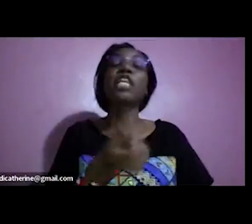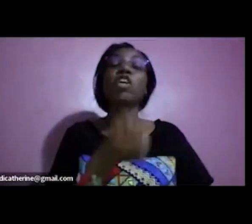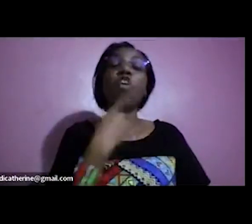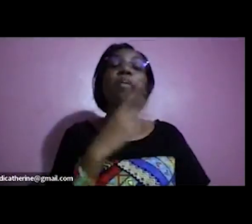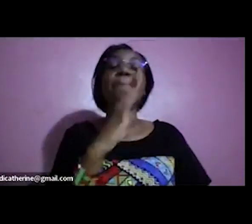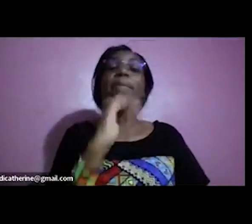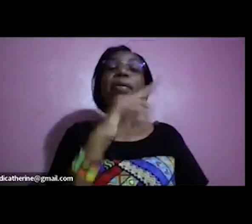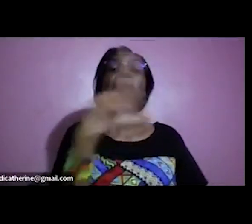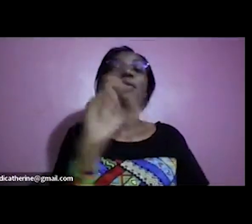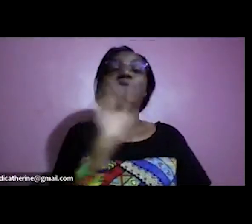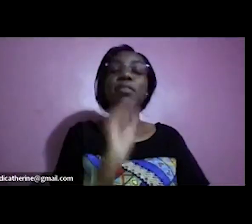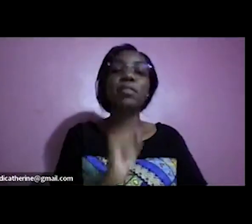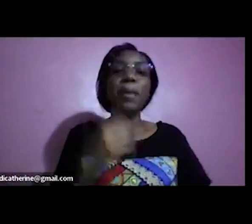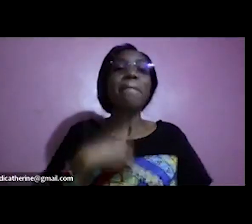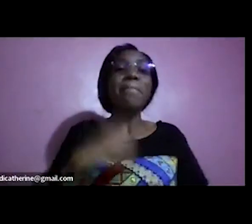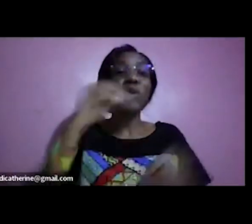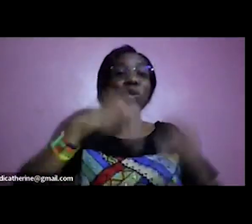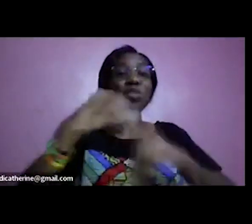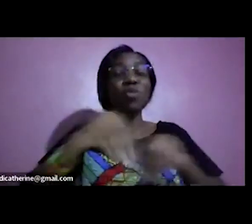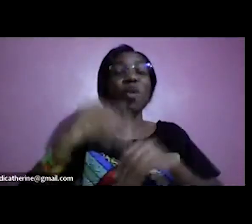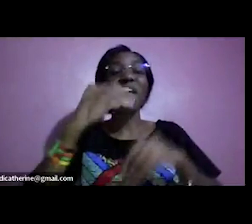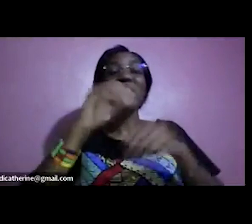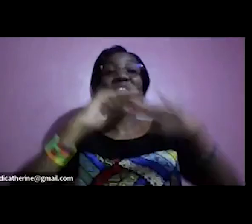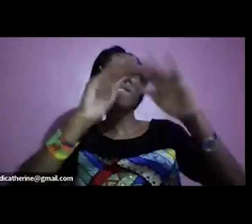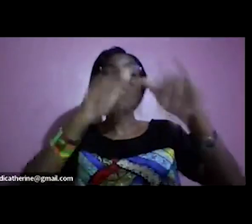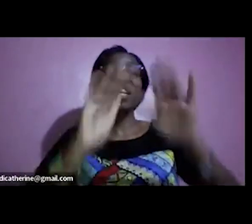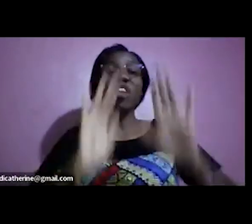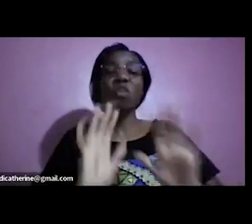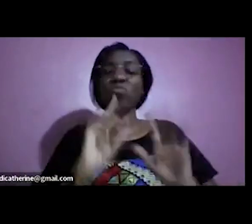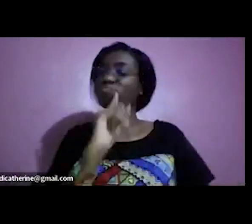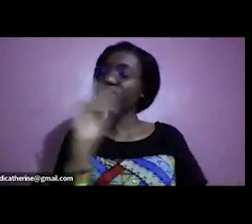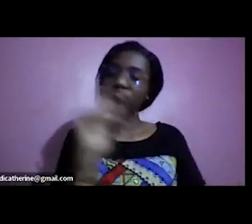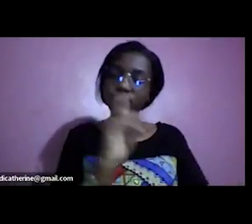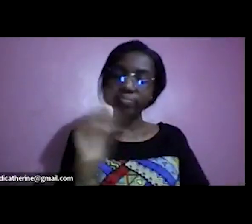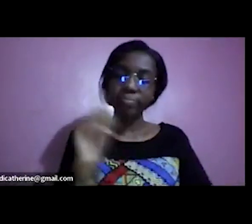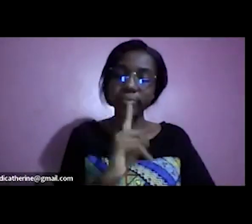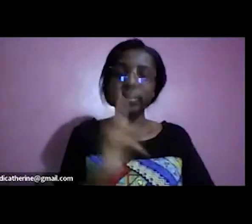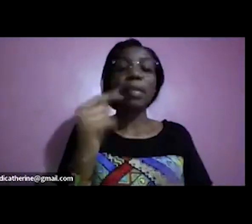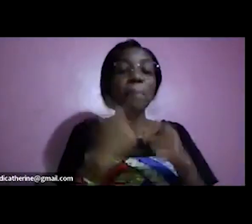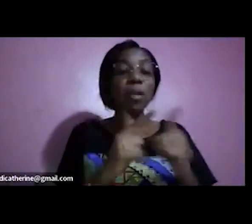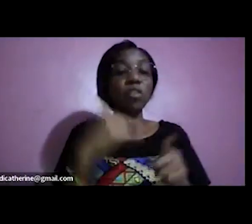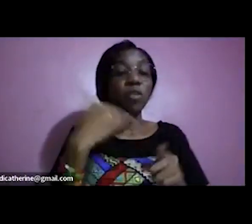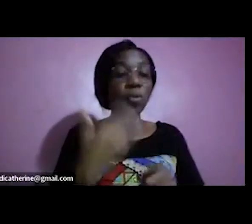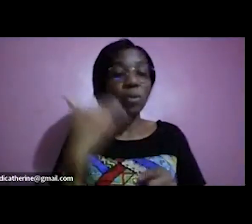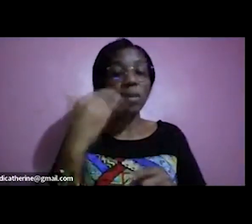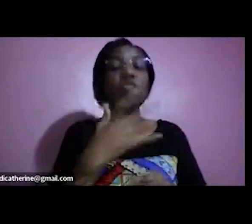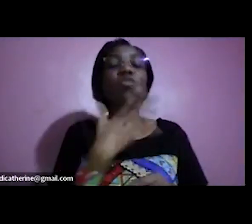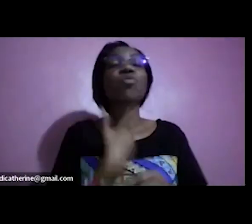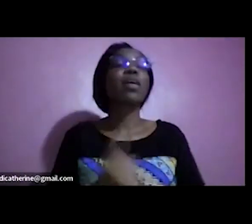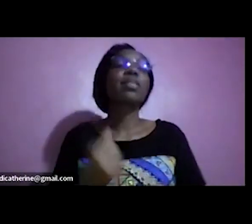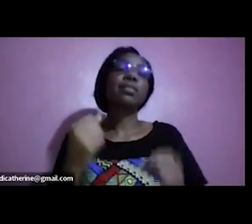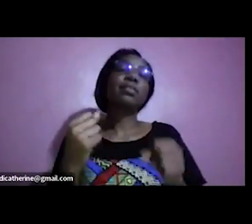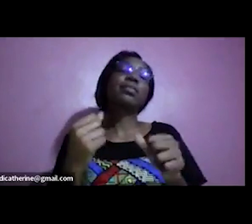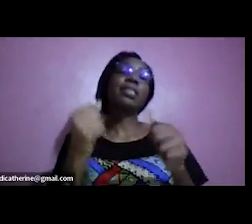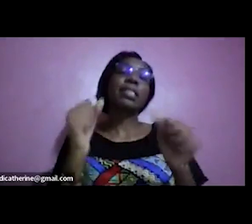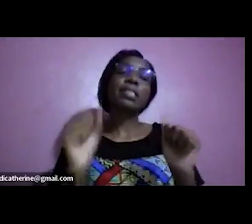not contribute for funerals but medical bills i always invest where i can make a difference for a funeral everyone